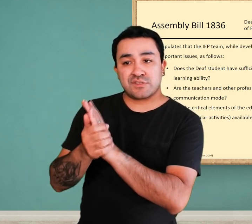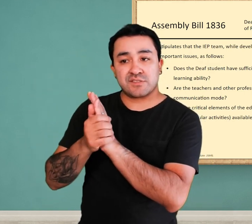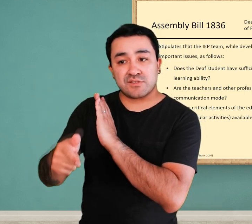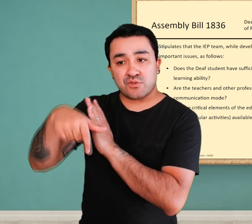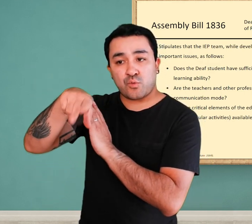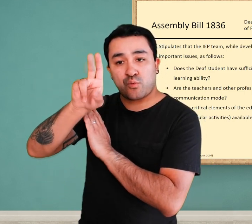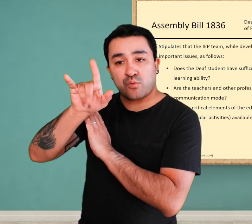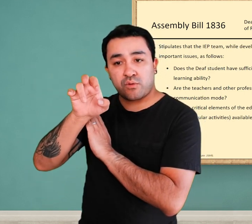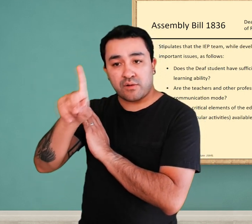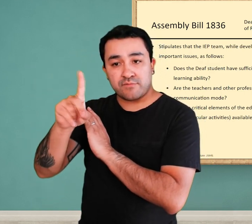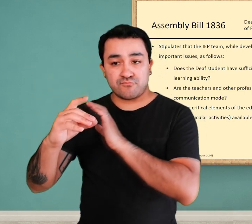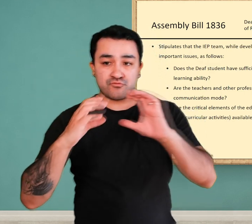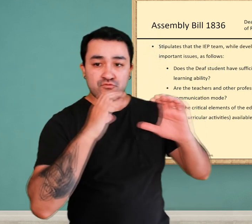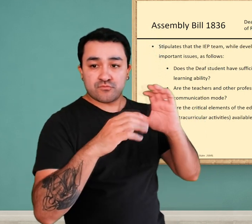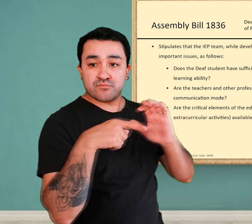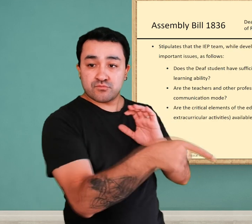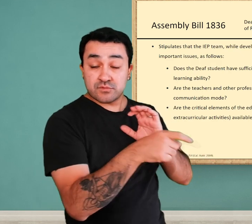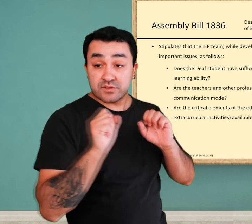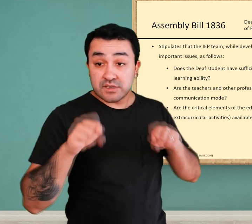language or communication method the student uses?